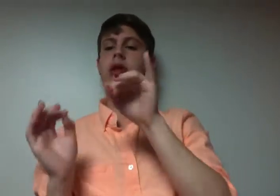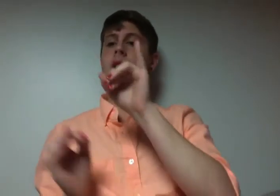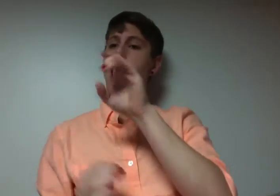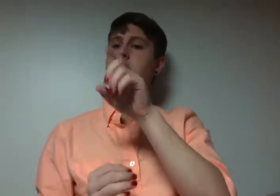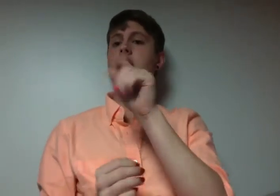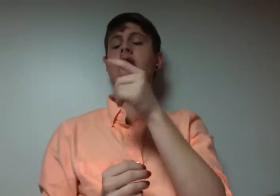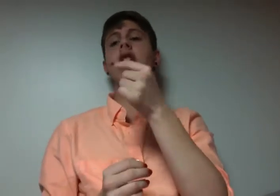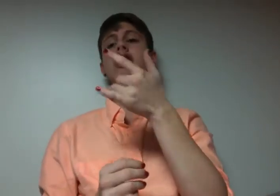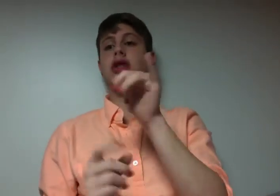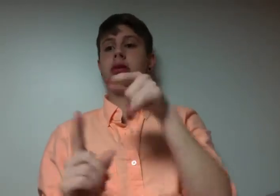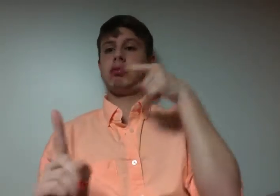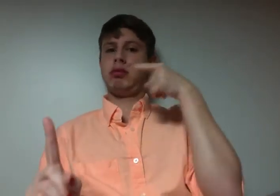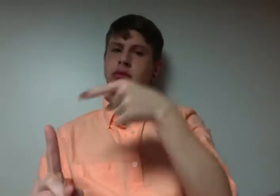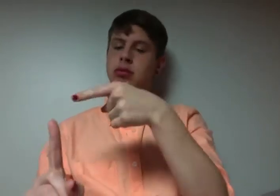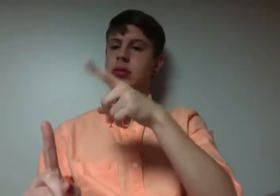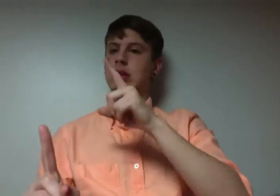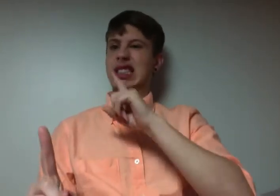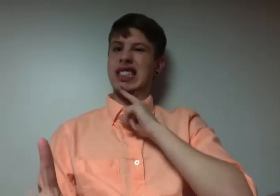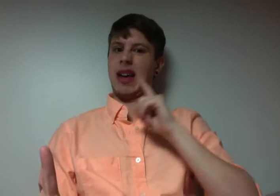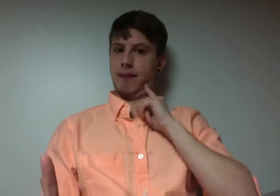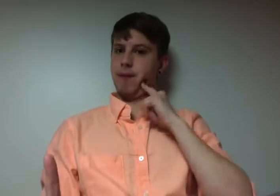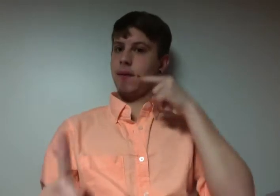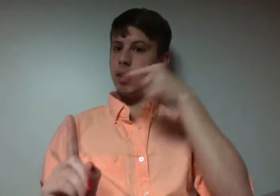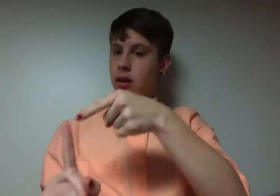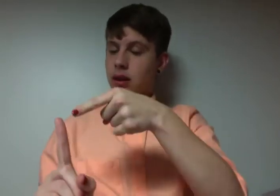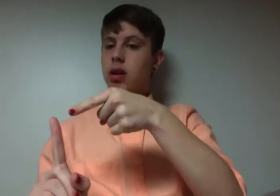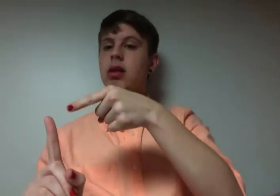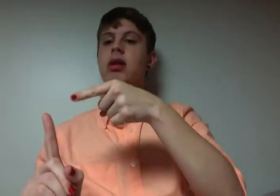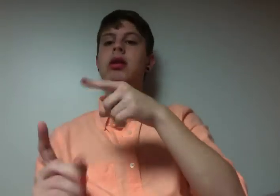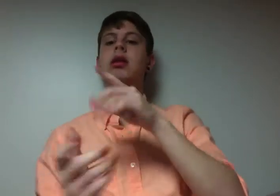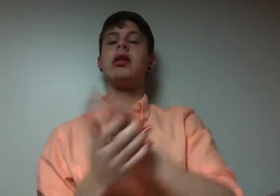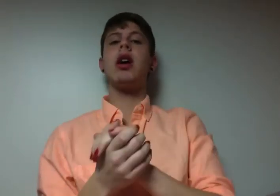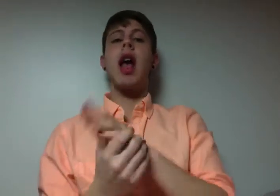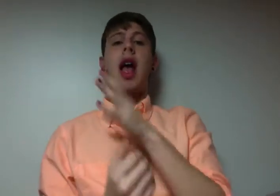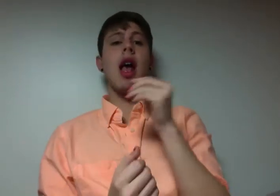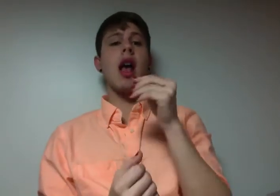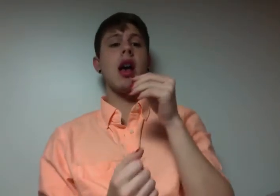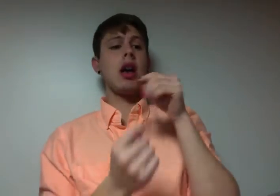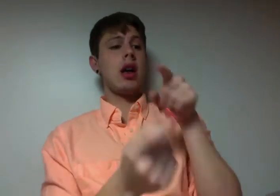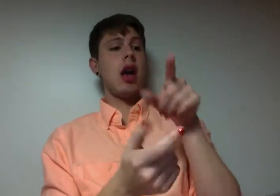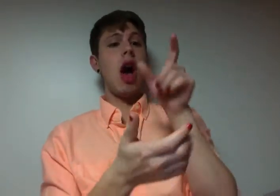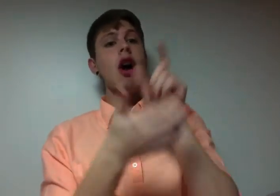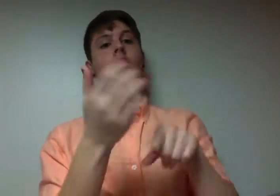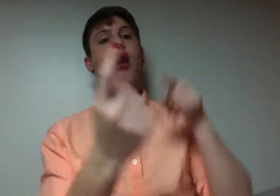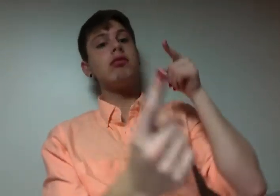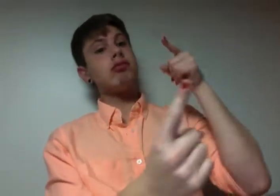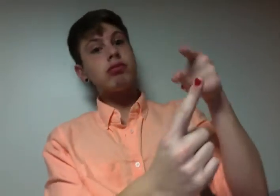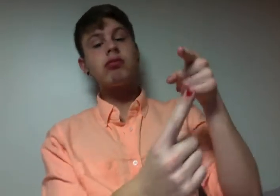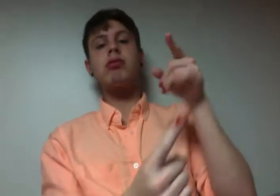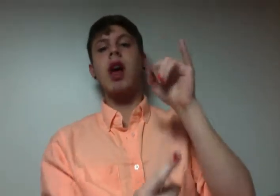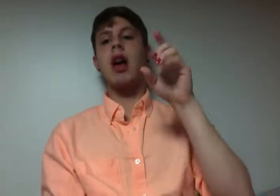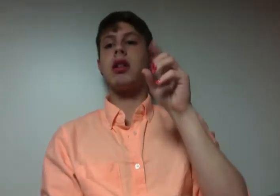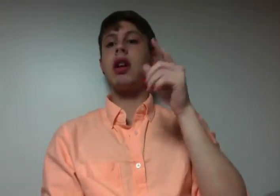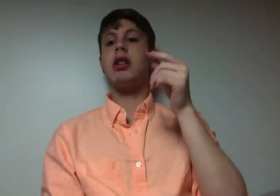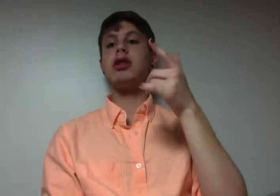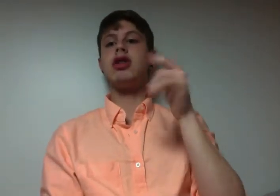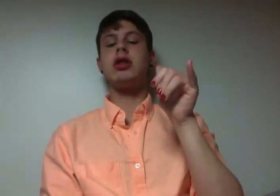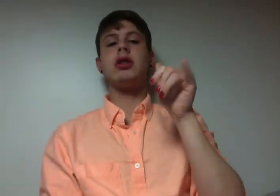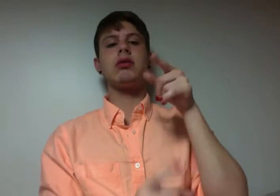leader, yes I am your leader You not double labor, suck a big I am your leader, yes I